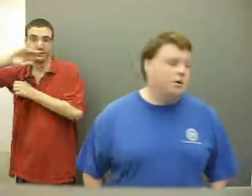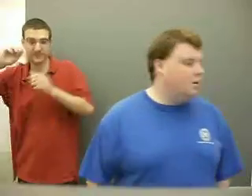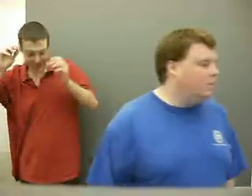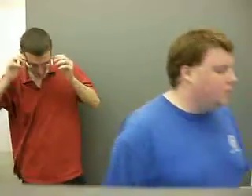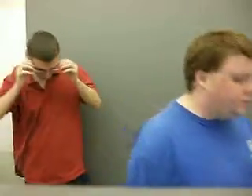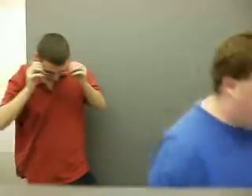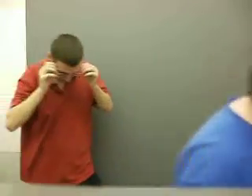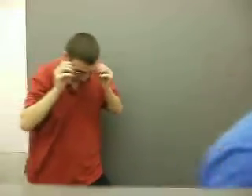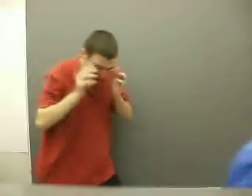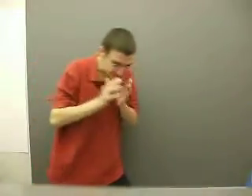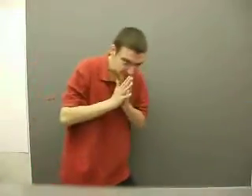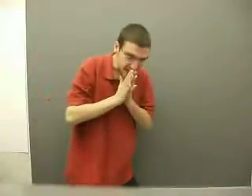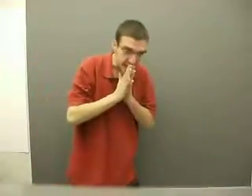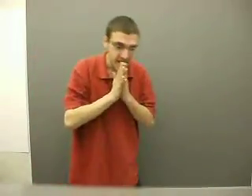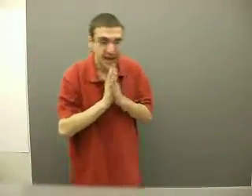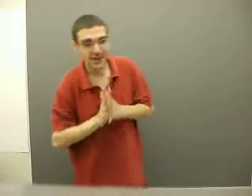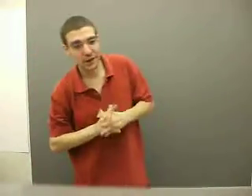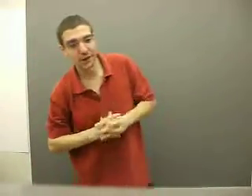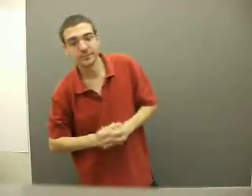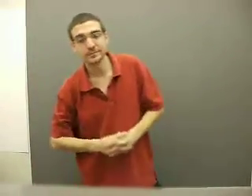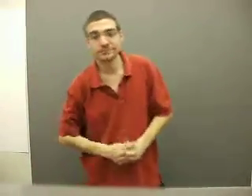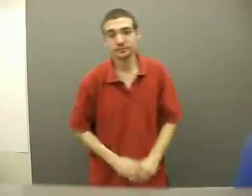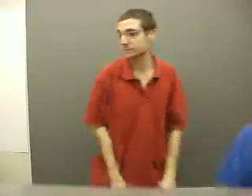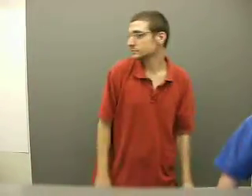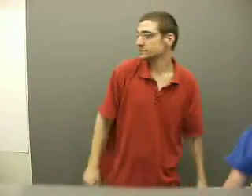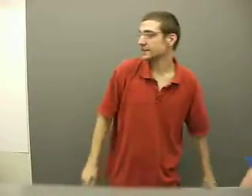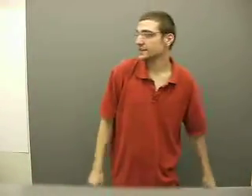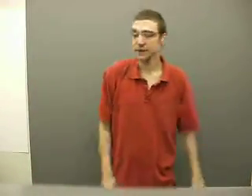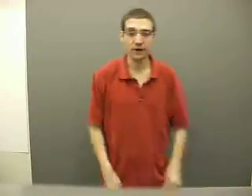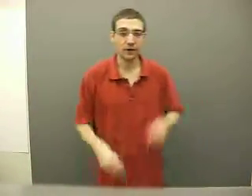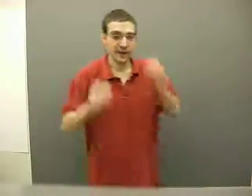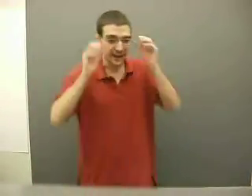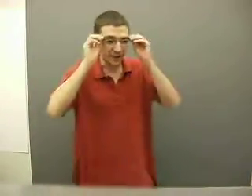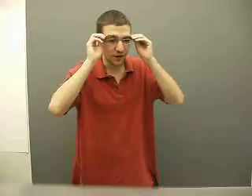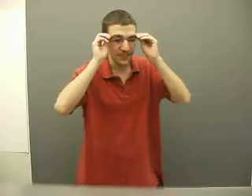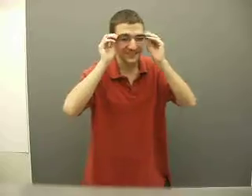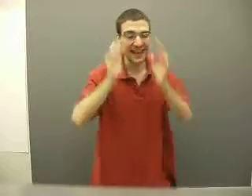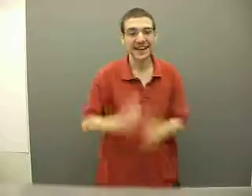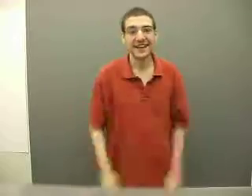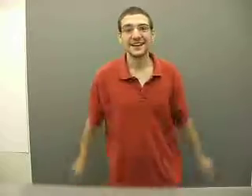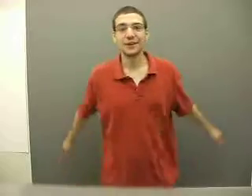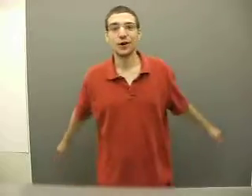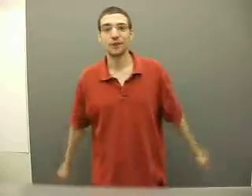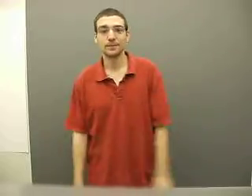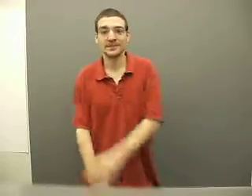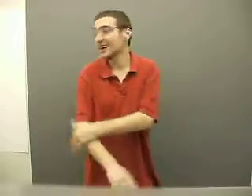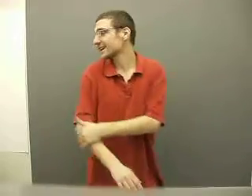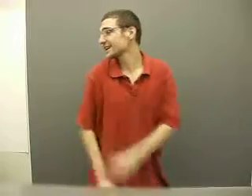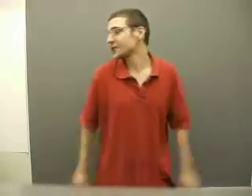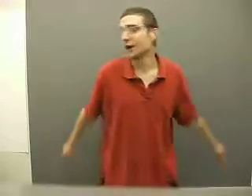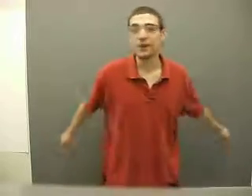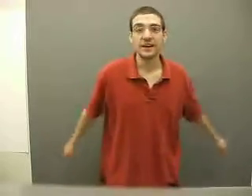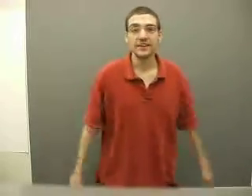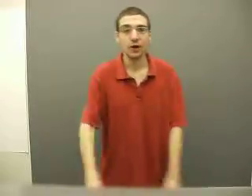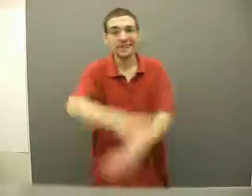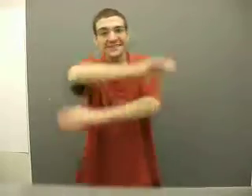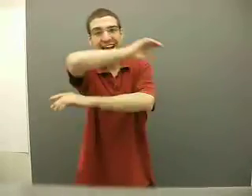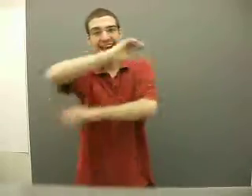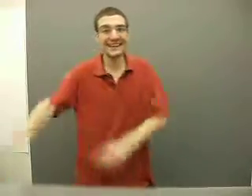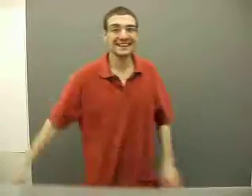yep, check it, yo, check, and yo, yo, and yo. It's like, yo, check, yo, yo. It's like any